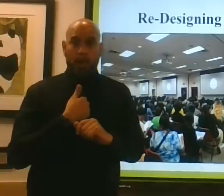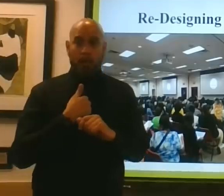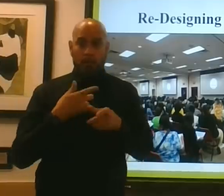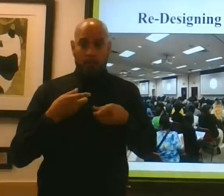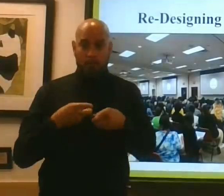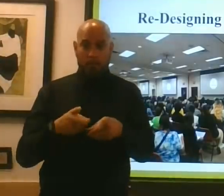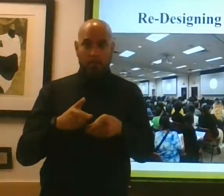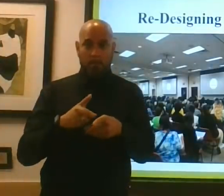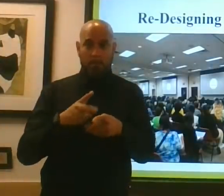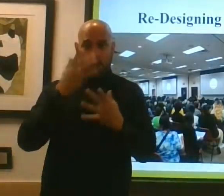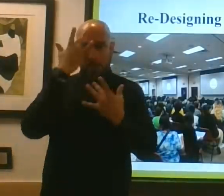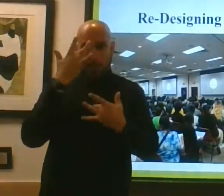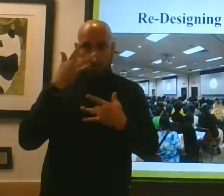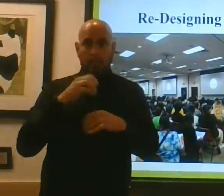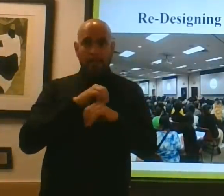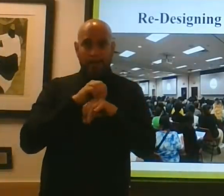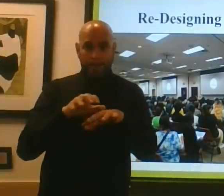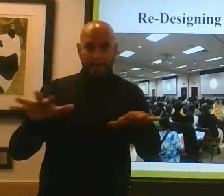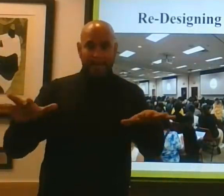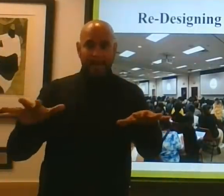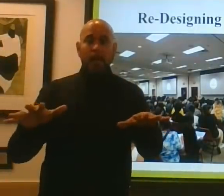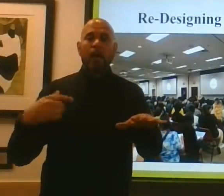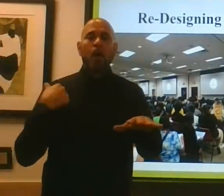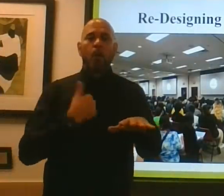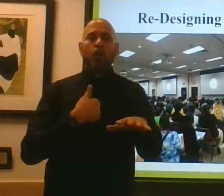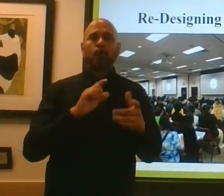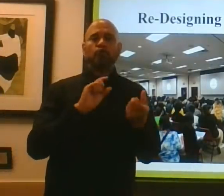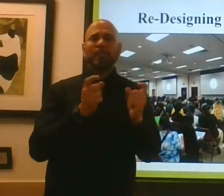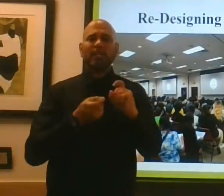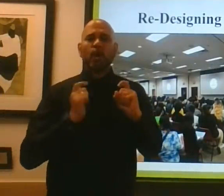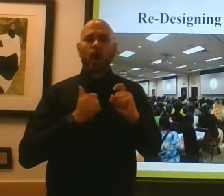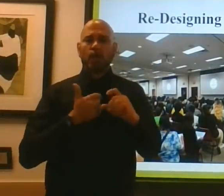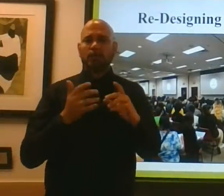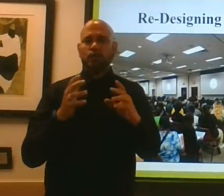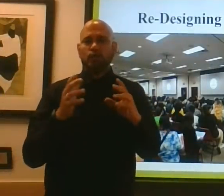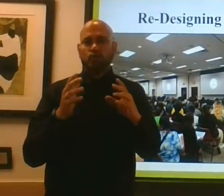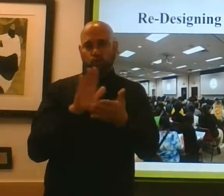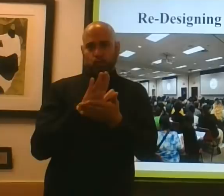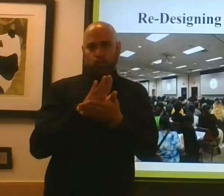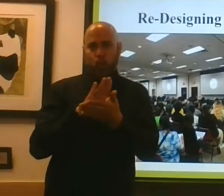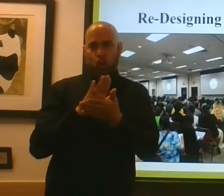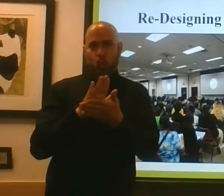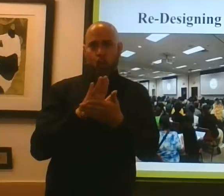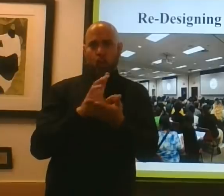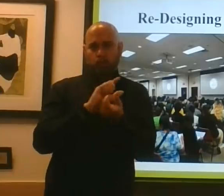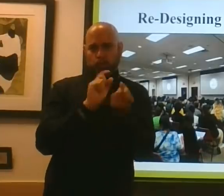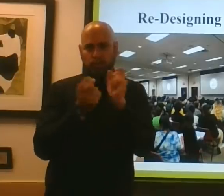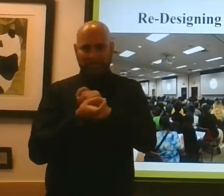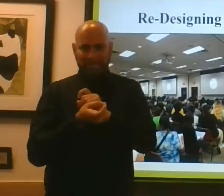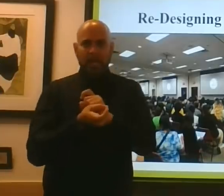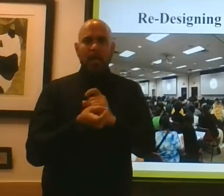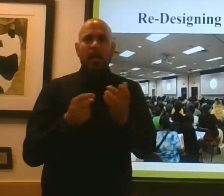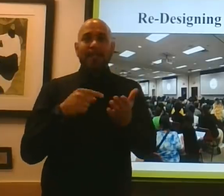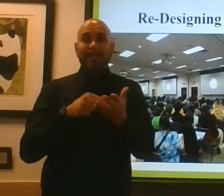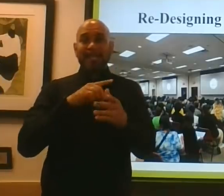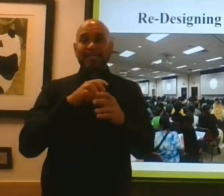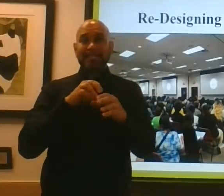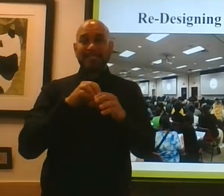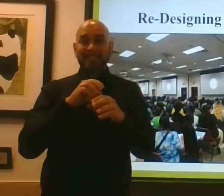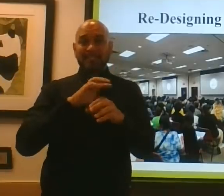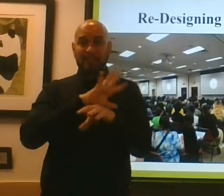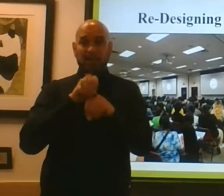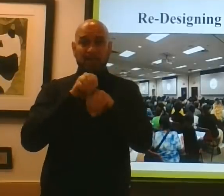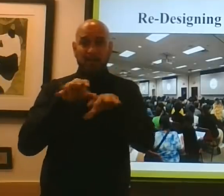work of redesigning our school system is not new. We were already discussing redesigning. This pandemic has basically